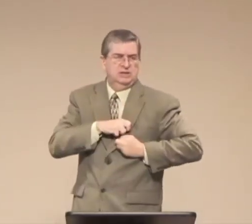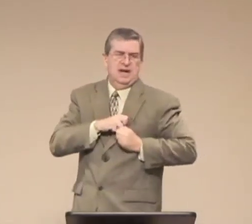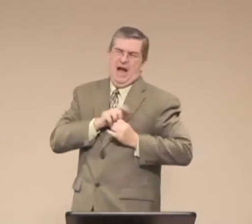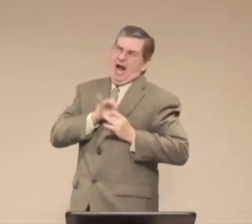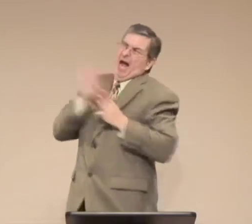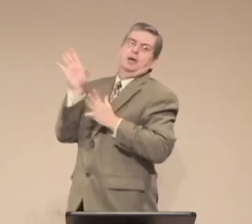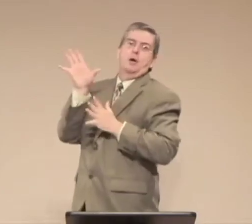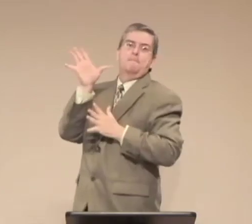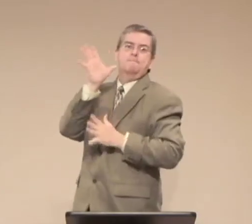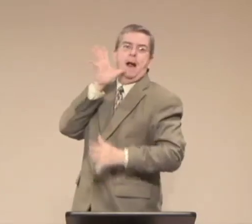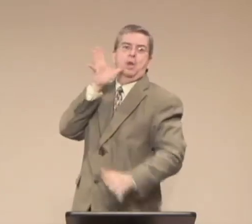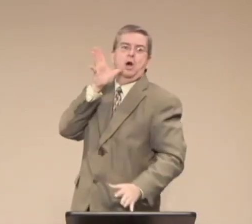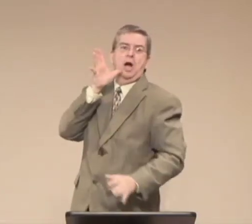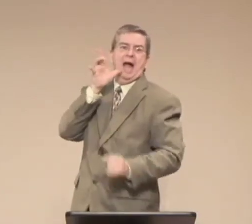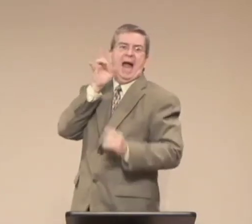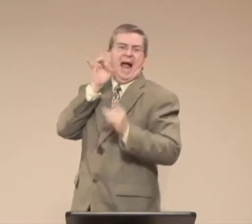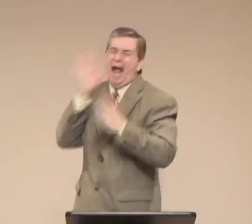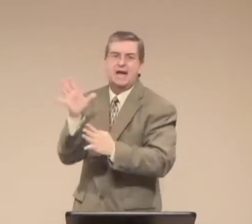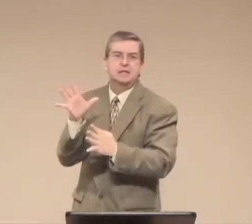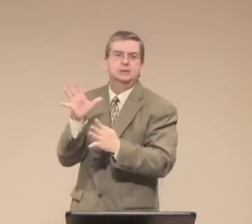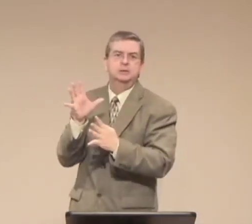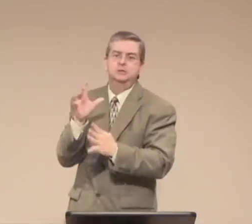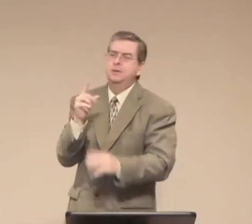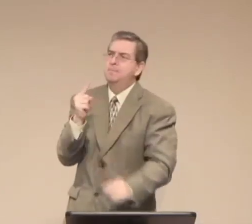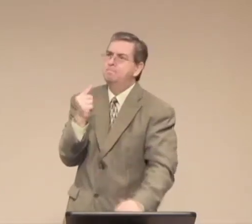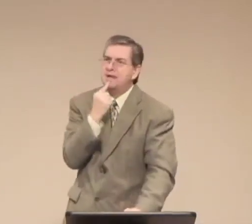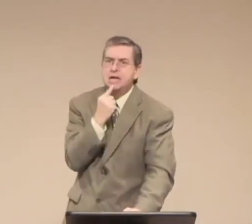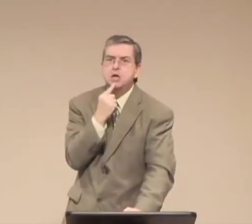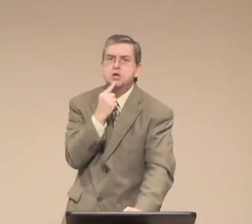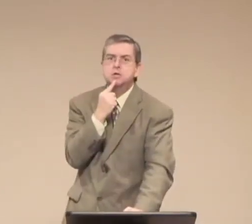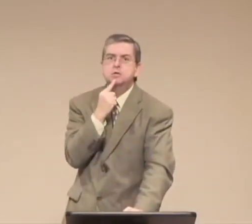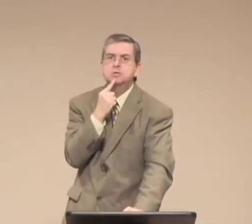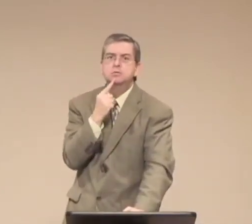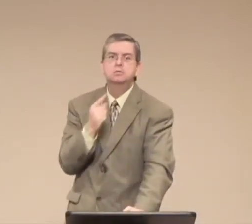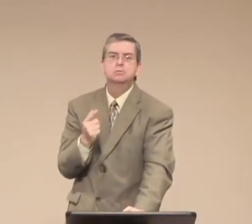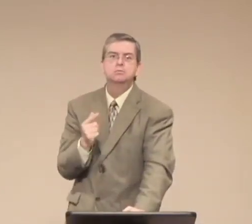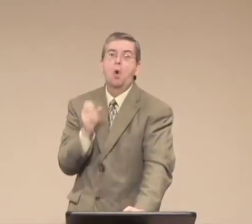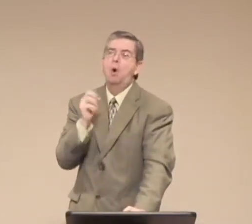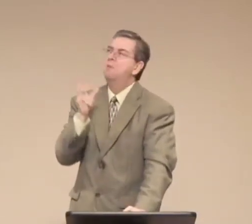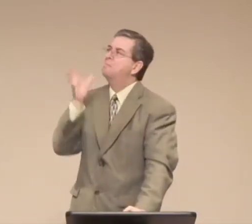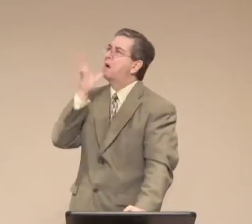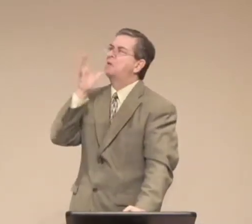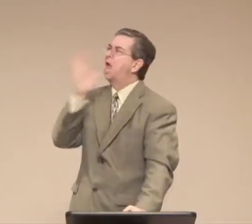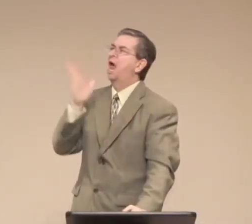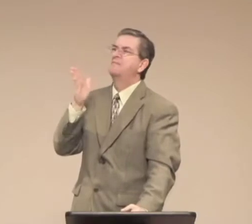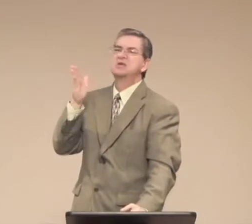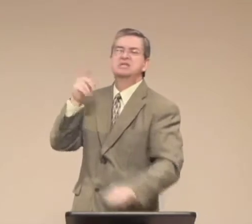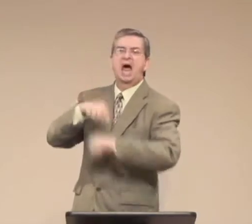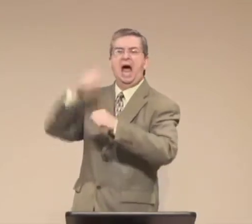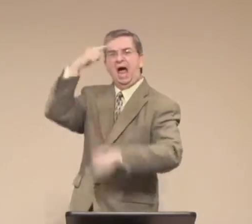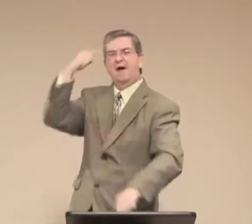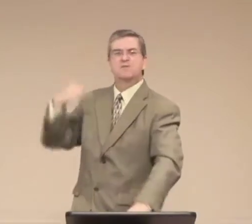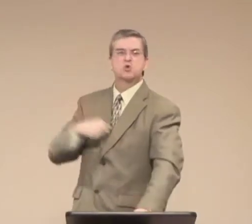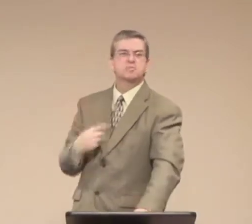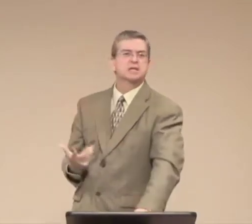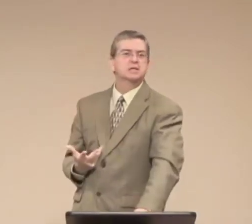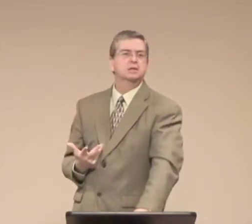I don't how do you fear You should not hate your mother for being bitter